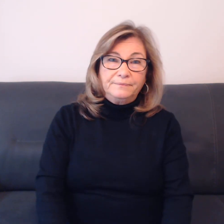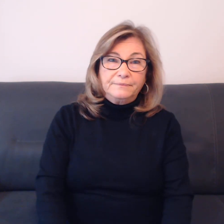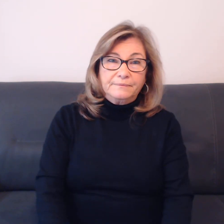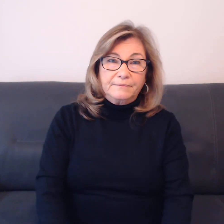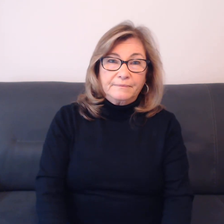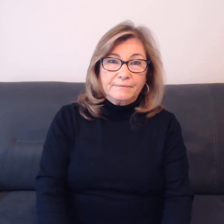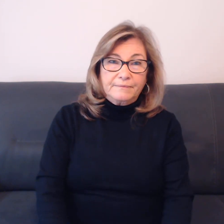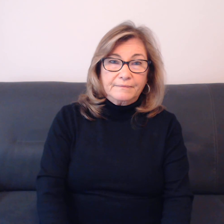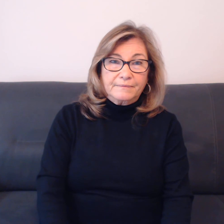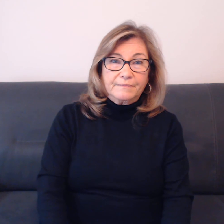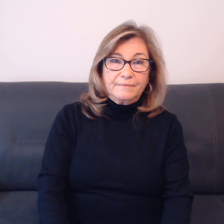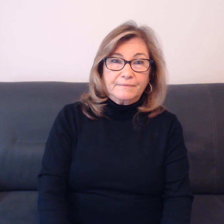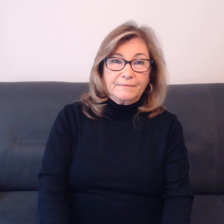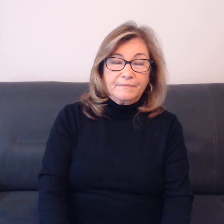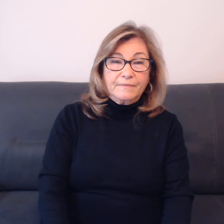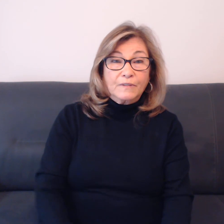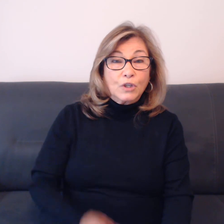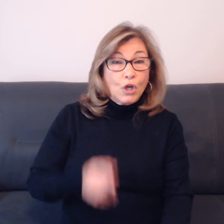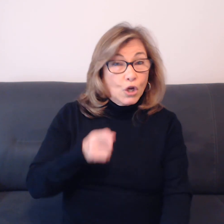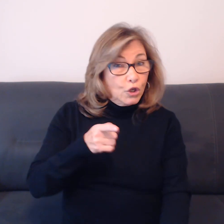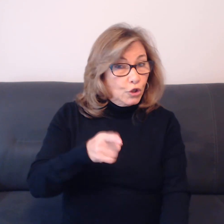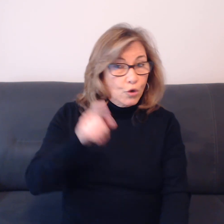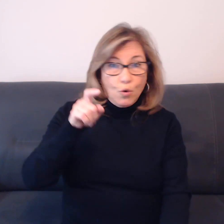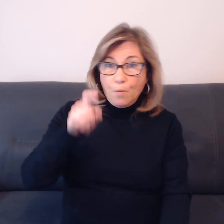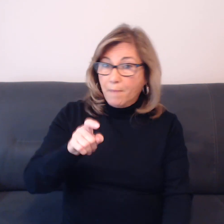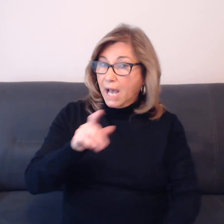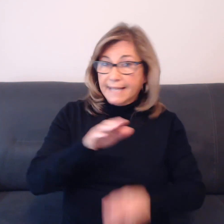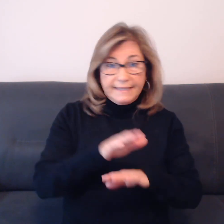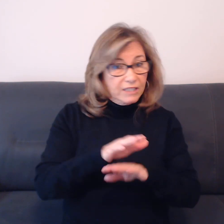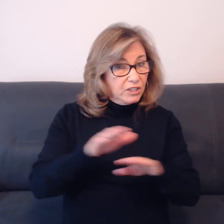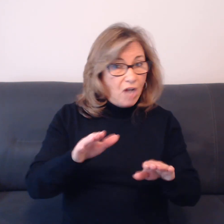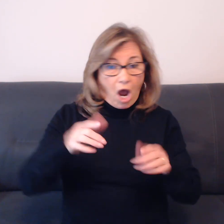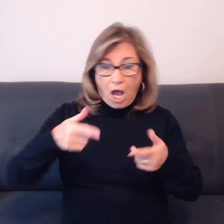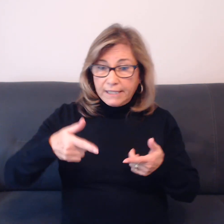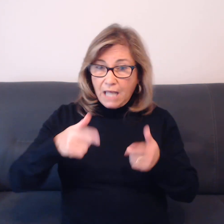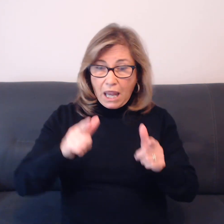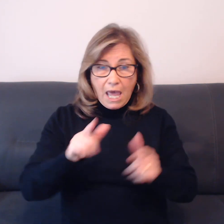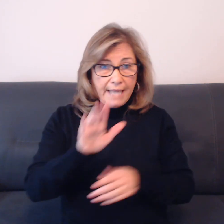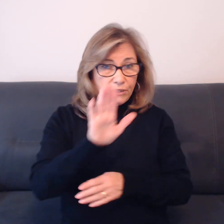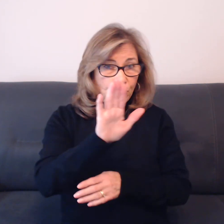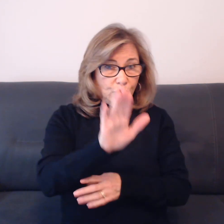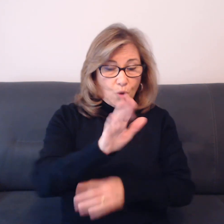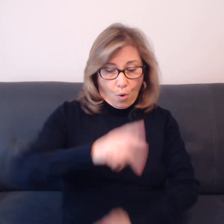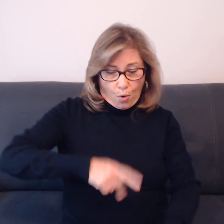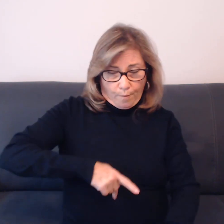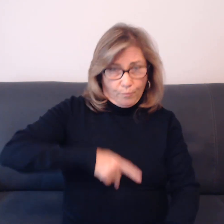Again, you must not let your pride get in the way.